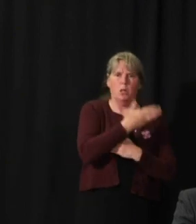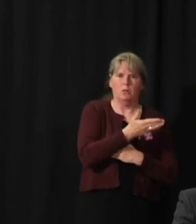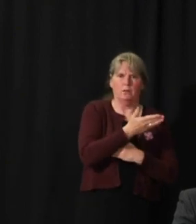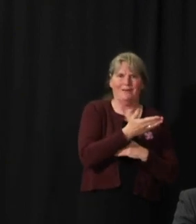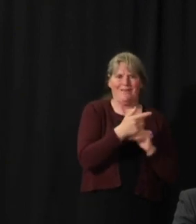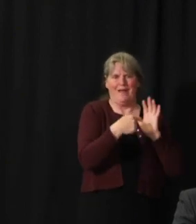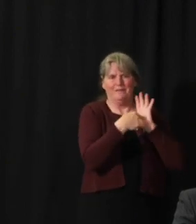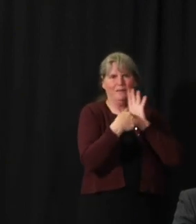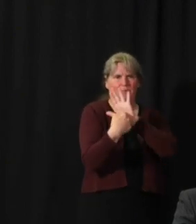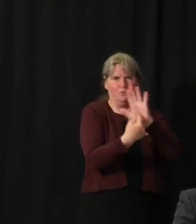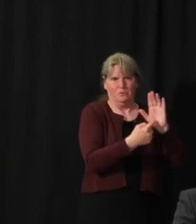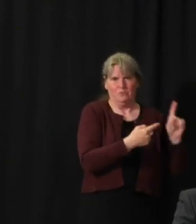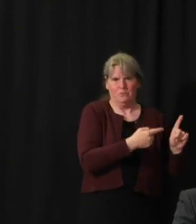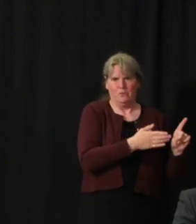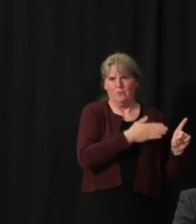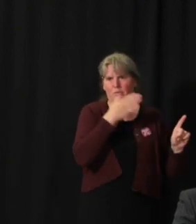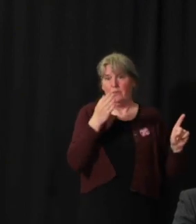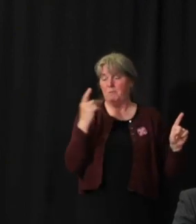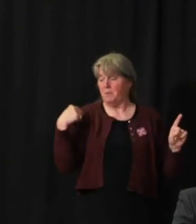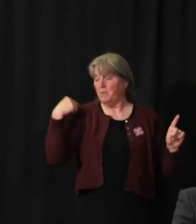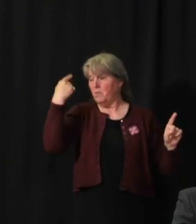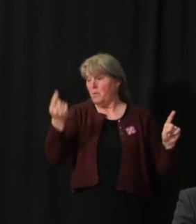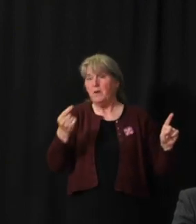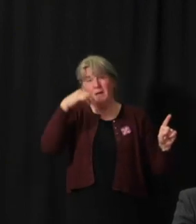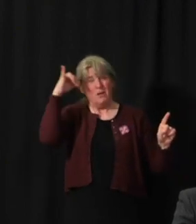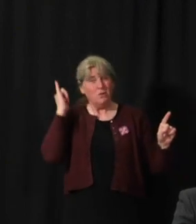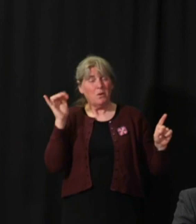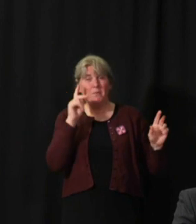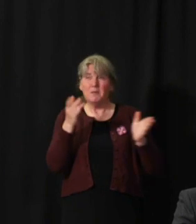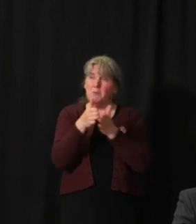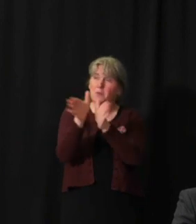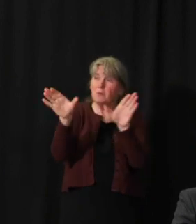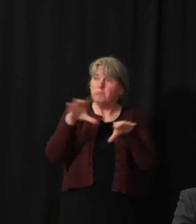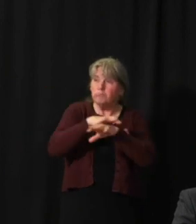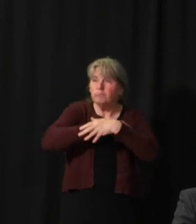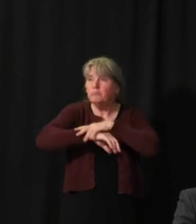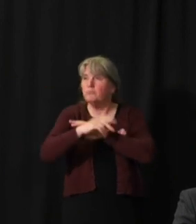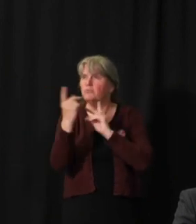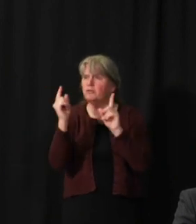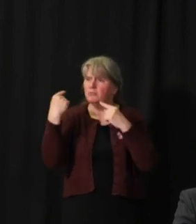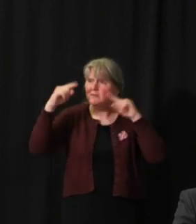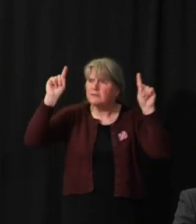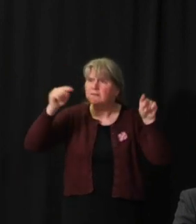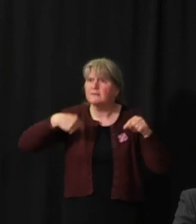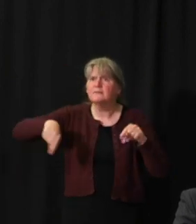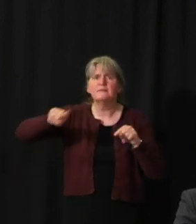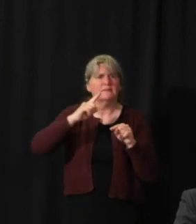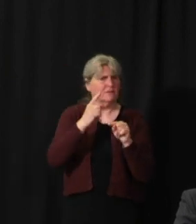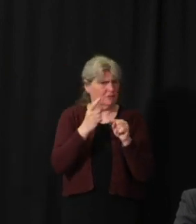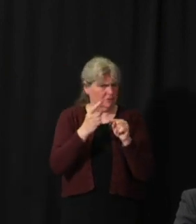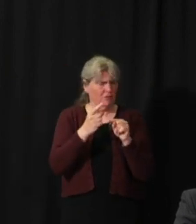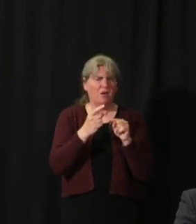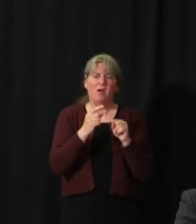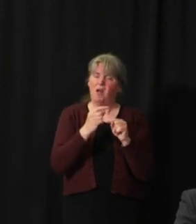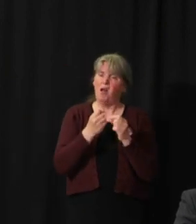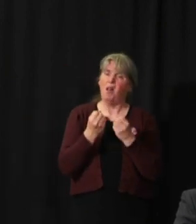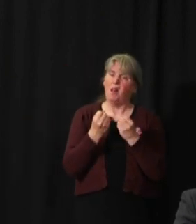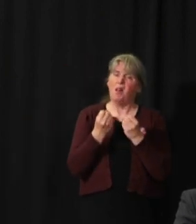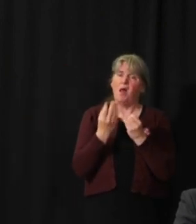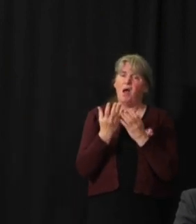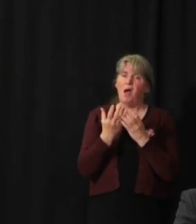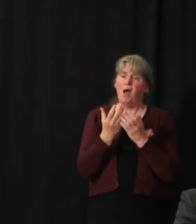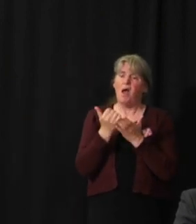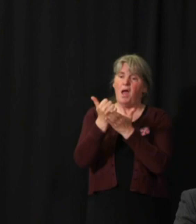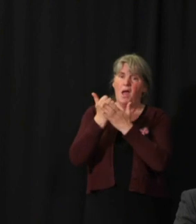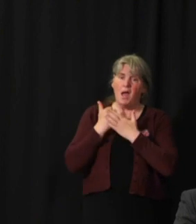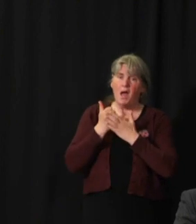so much, so much of what we've done has been, and accomplished has been around closing the borders and reducing our